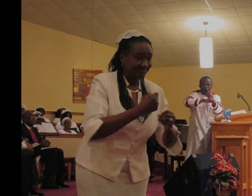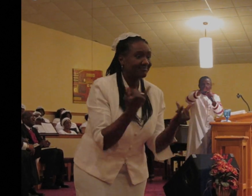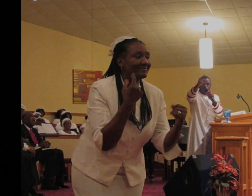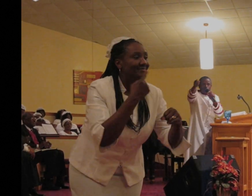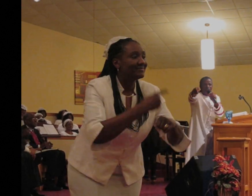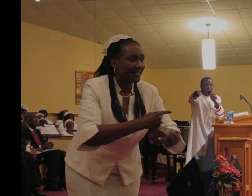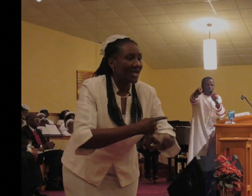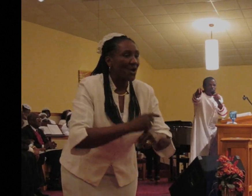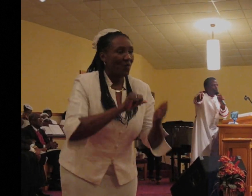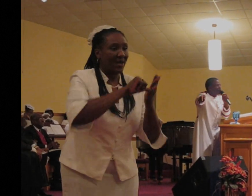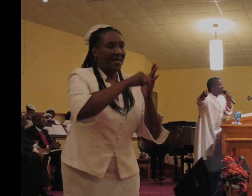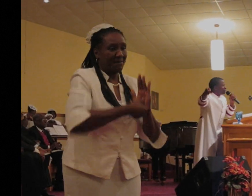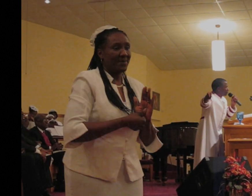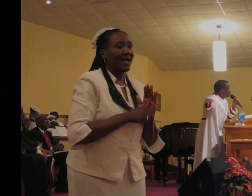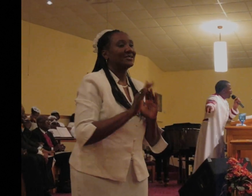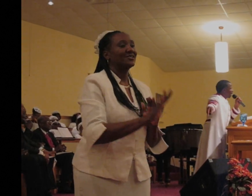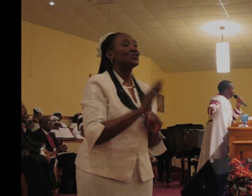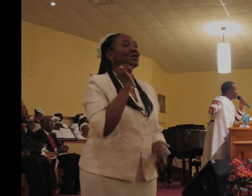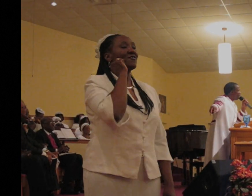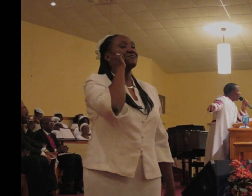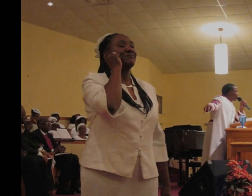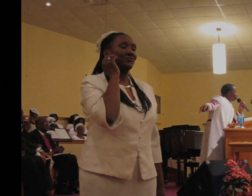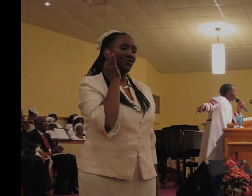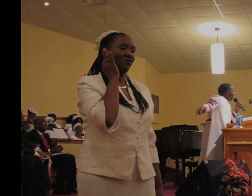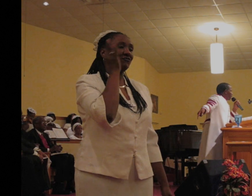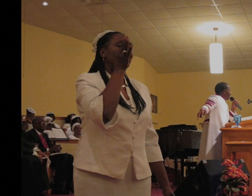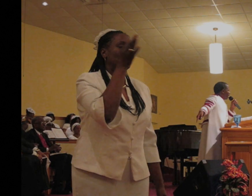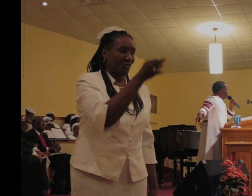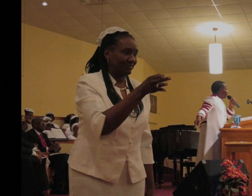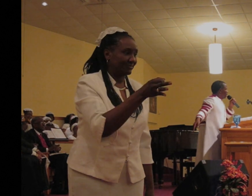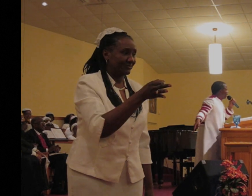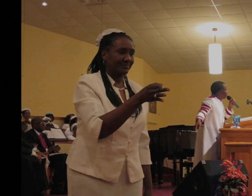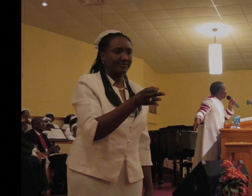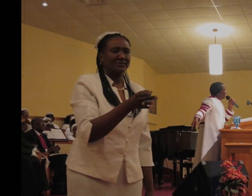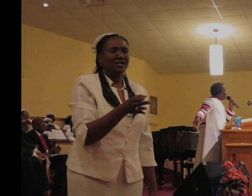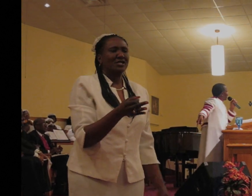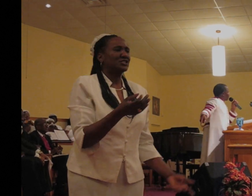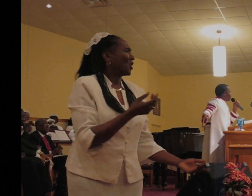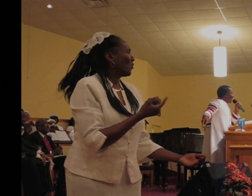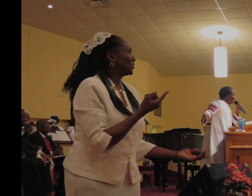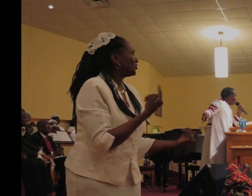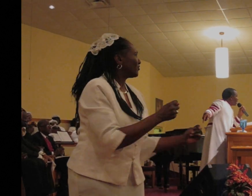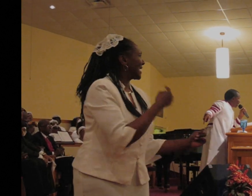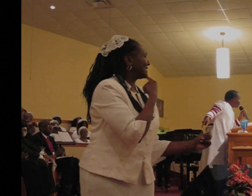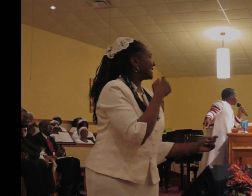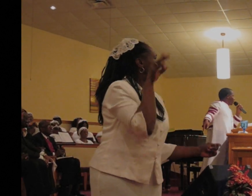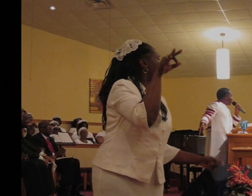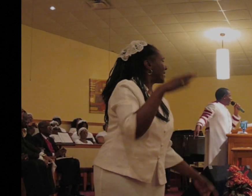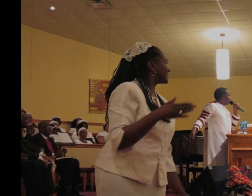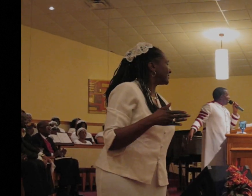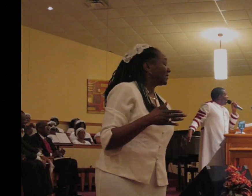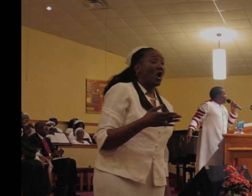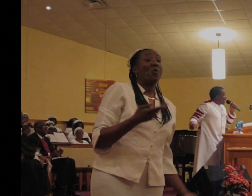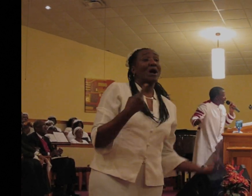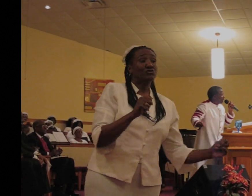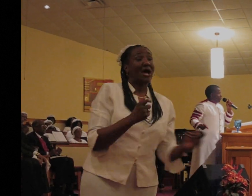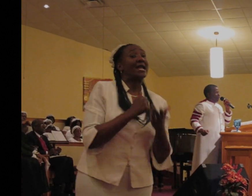impact your tomorrow. So where are you heading, Rev? Rev. I'm trying to help somebody by letting you